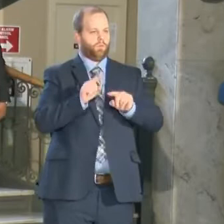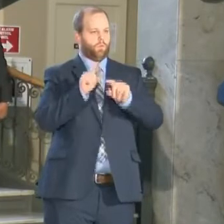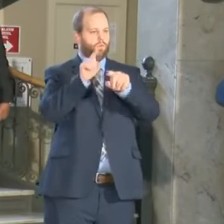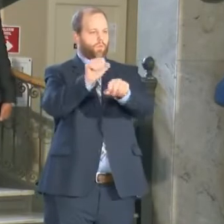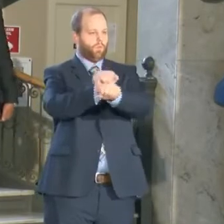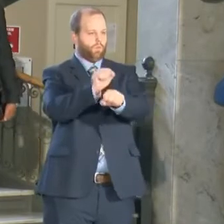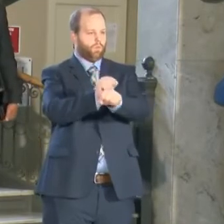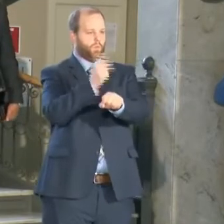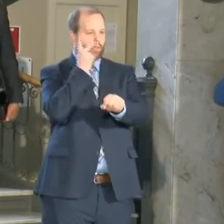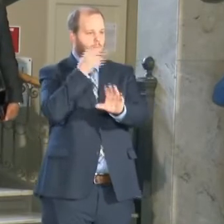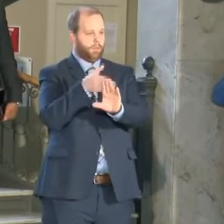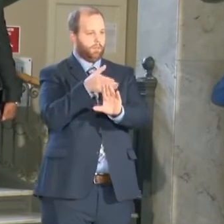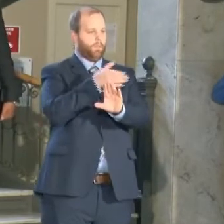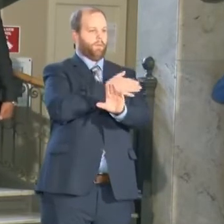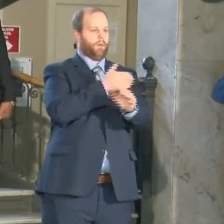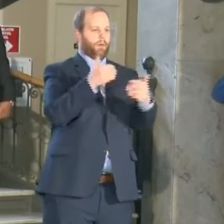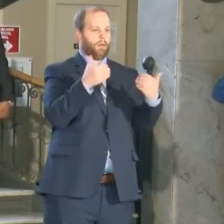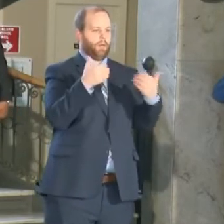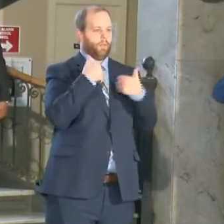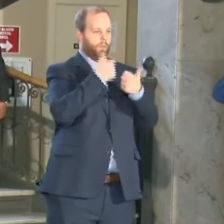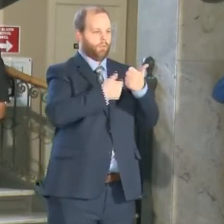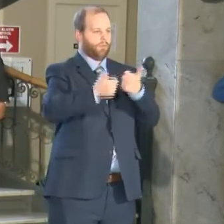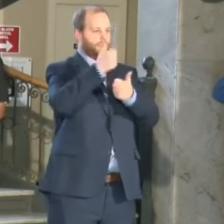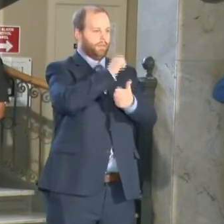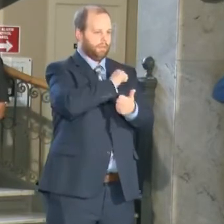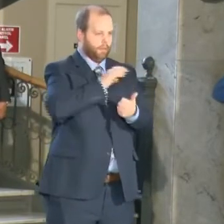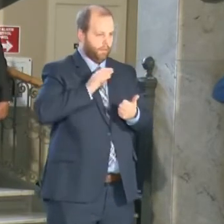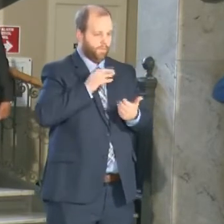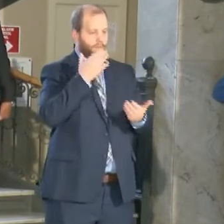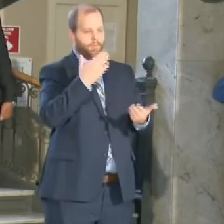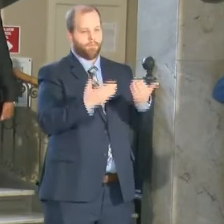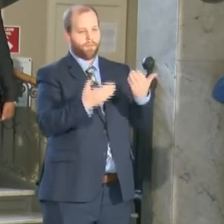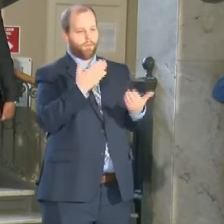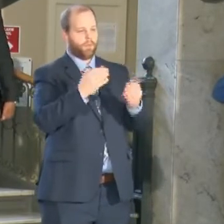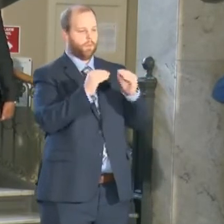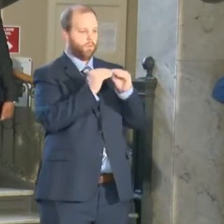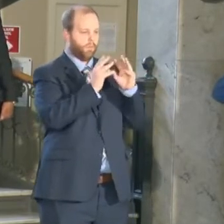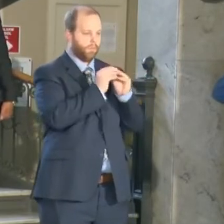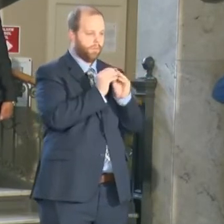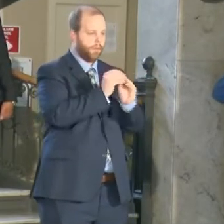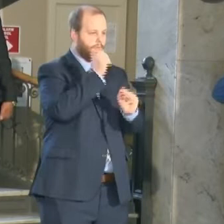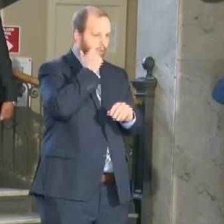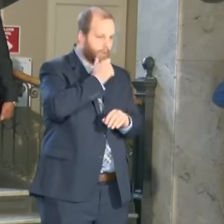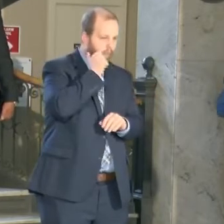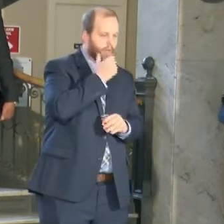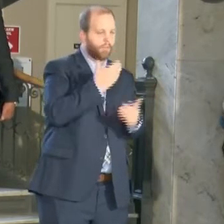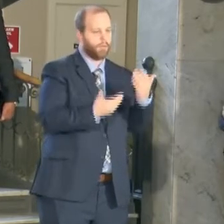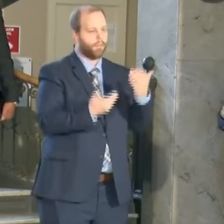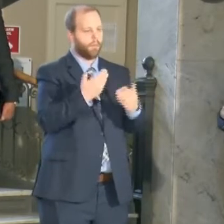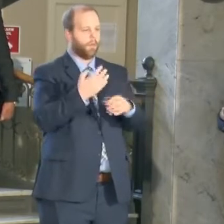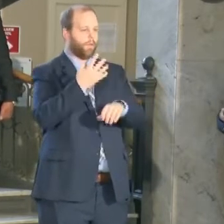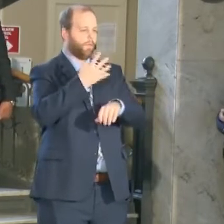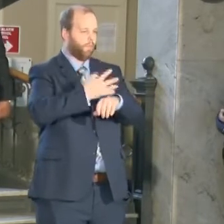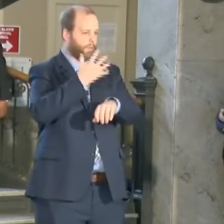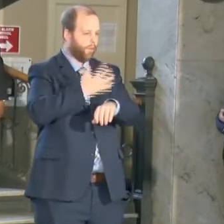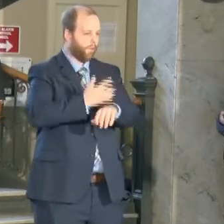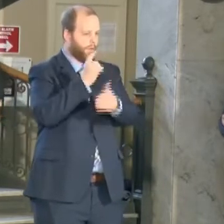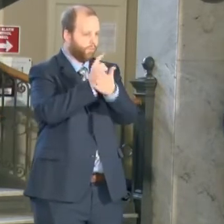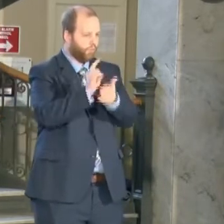They're happening between command staff, sometimes on a daily basis, sometimes four or five times a week,